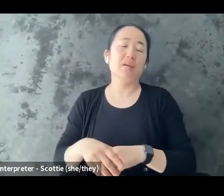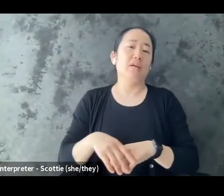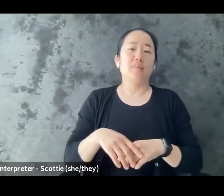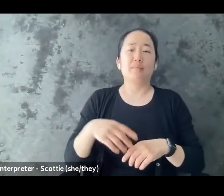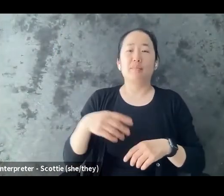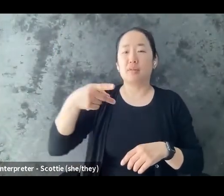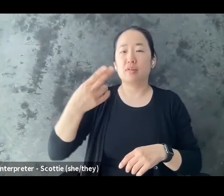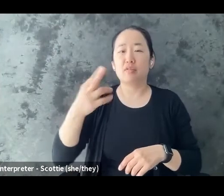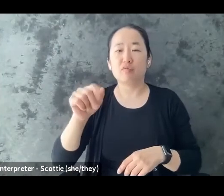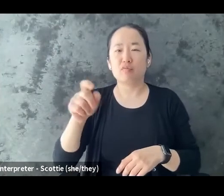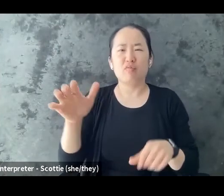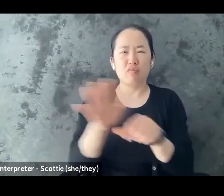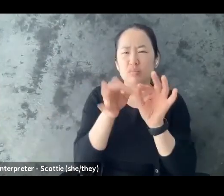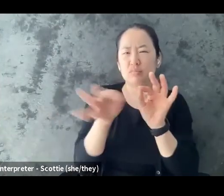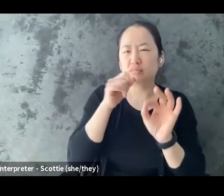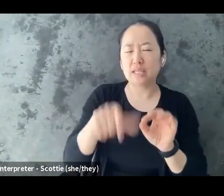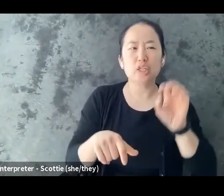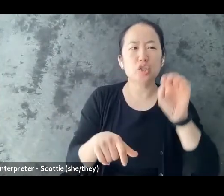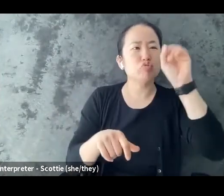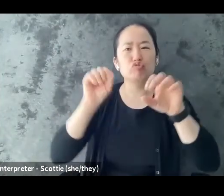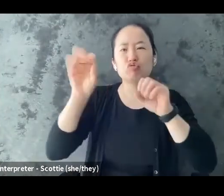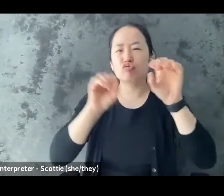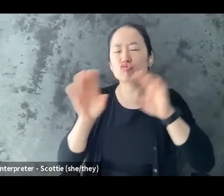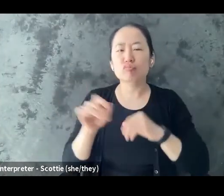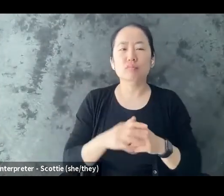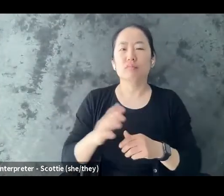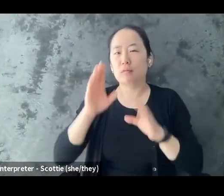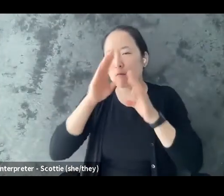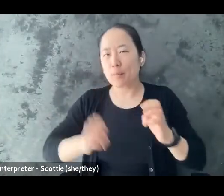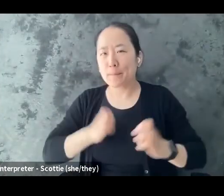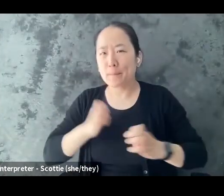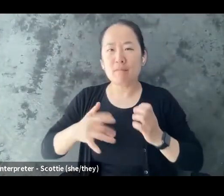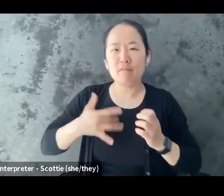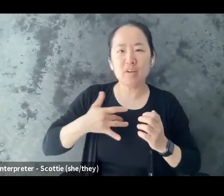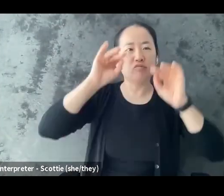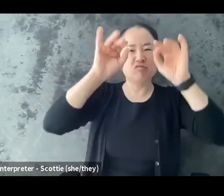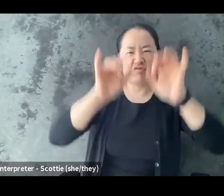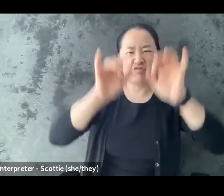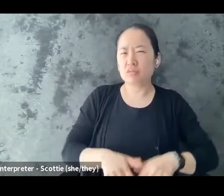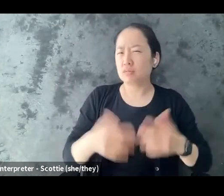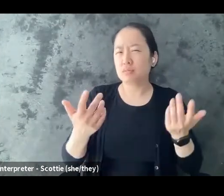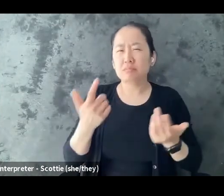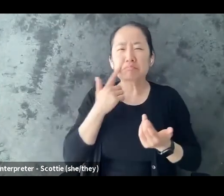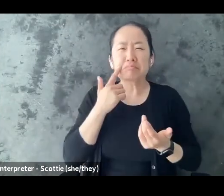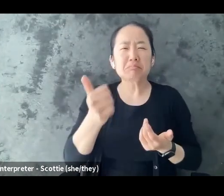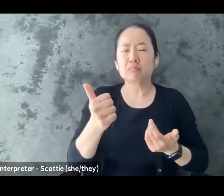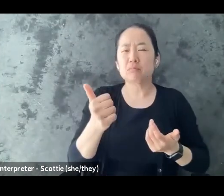more focused on your emotions or you can you know just write down different details that stand out to you